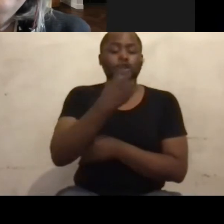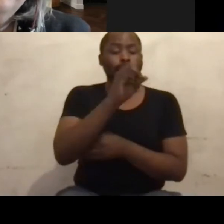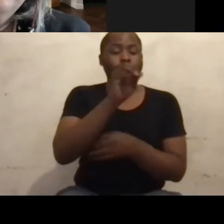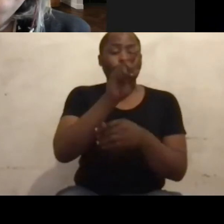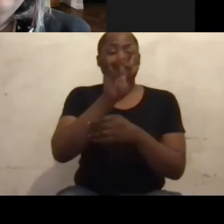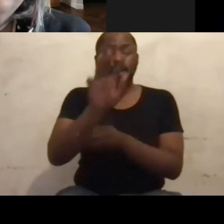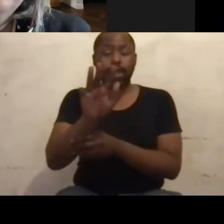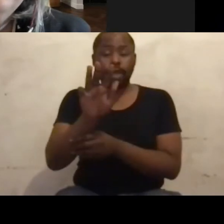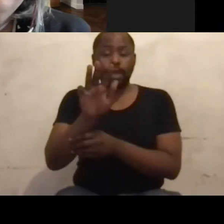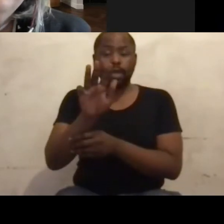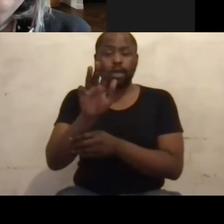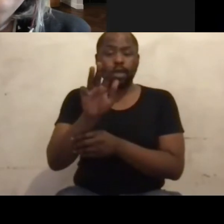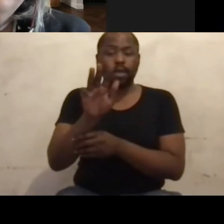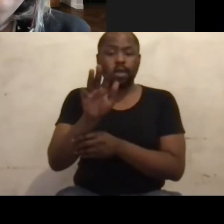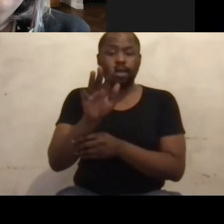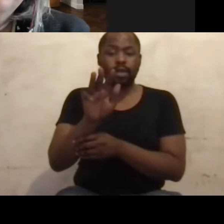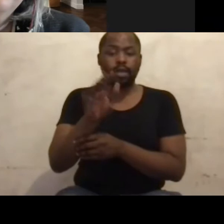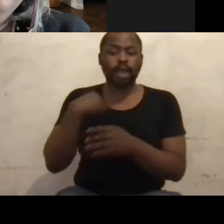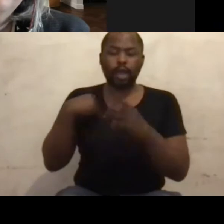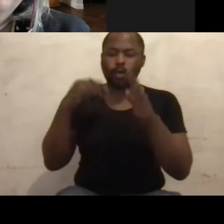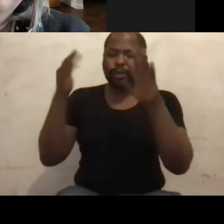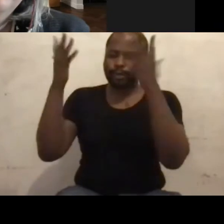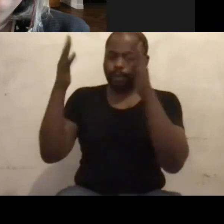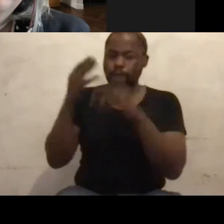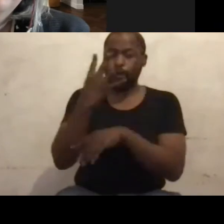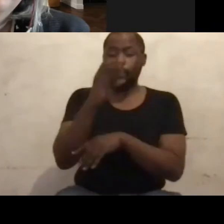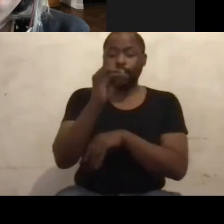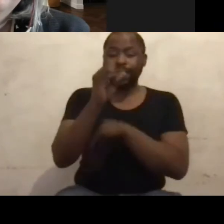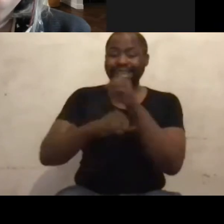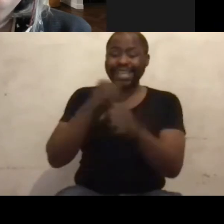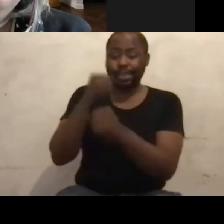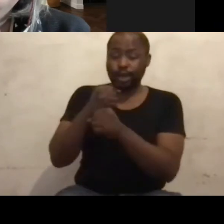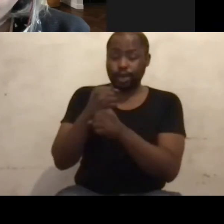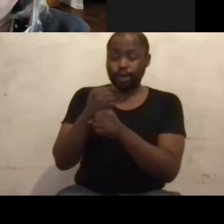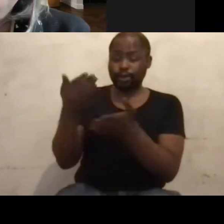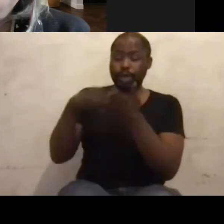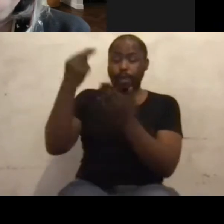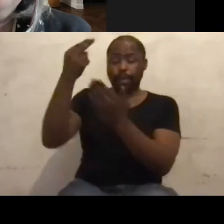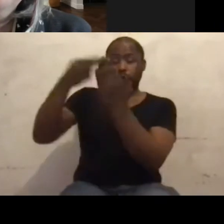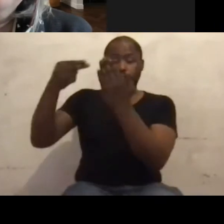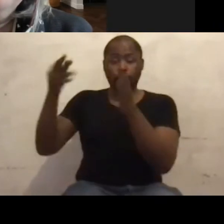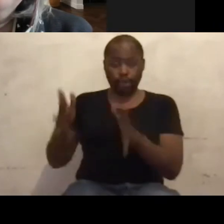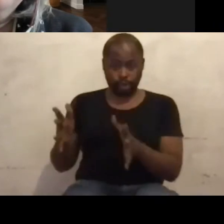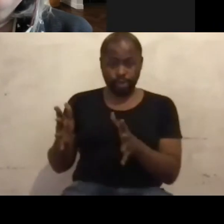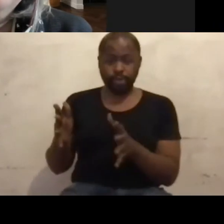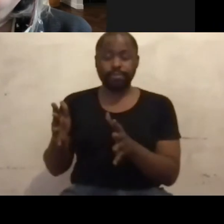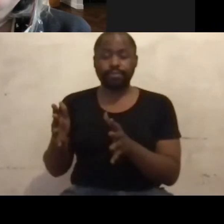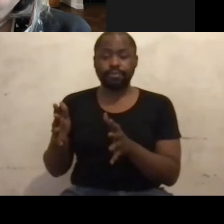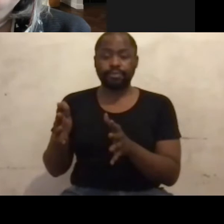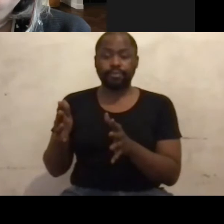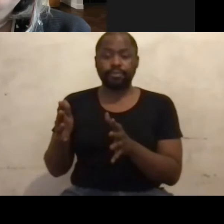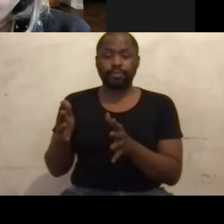I was already celebrating four decades as a creative artist. And to cover four